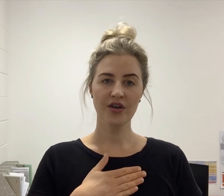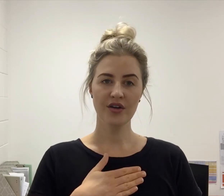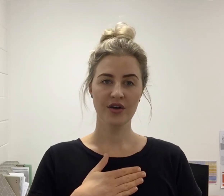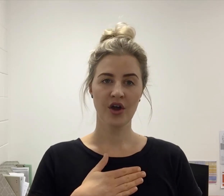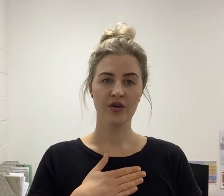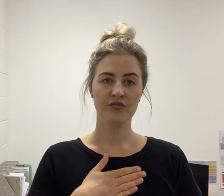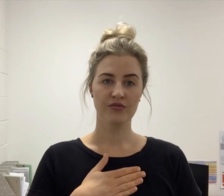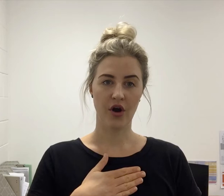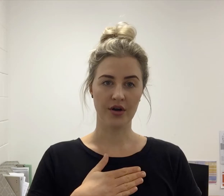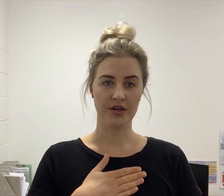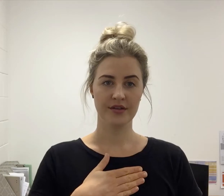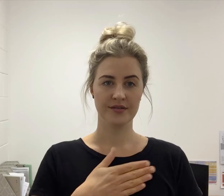Nod rod.